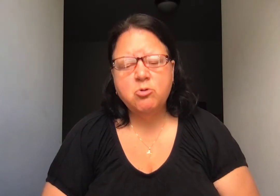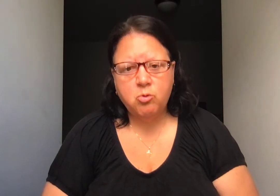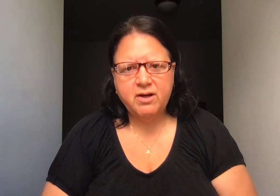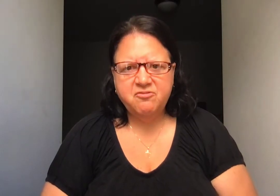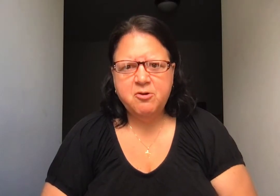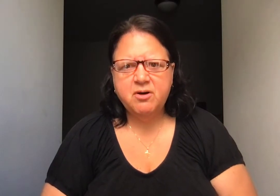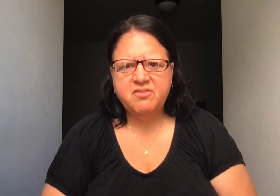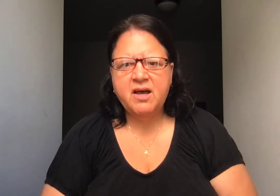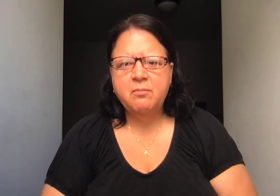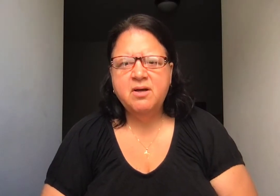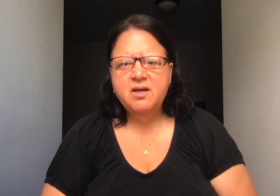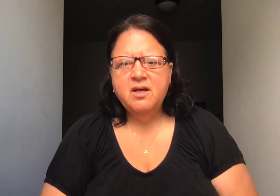quite a few of them.